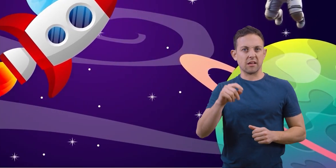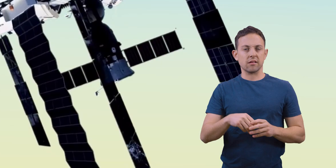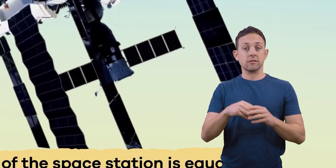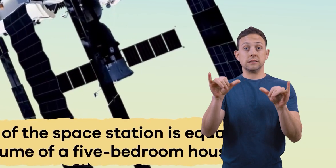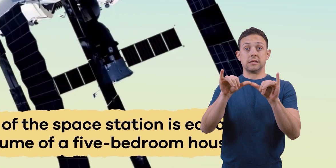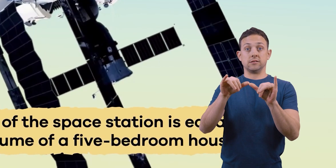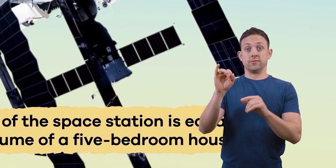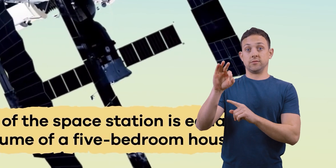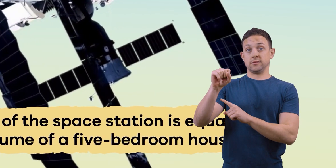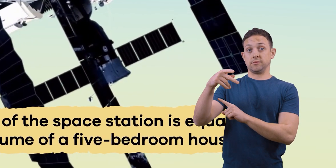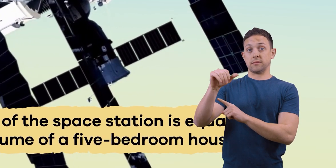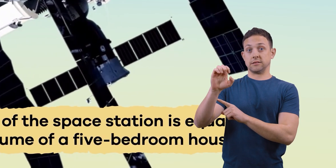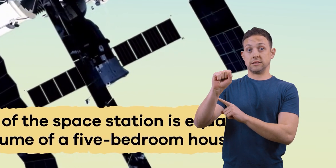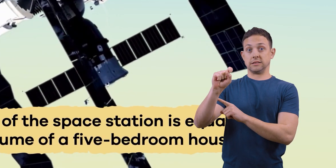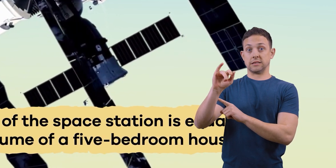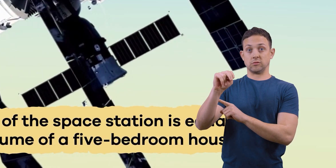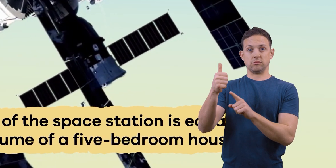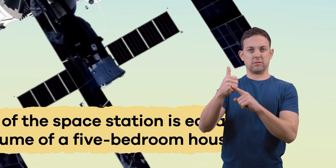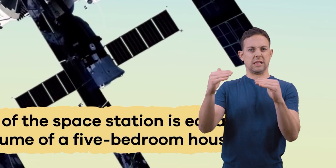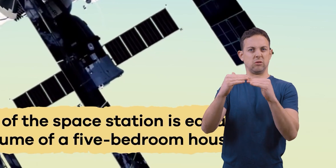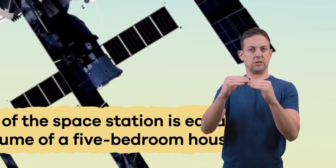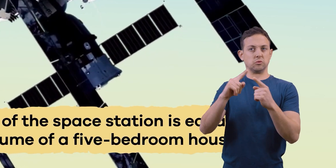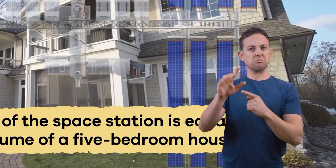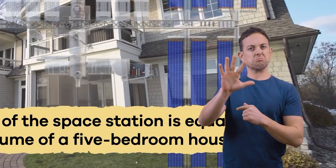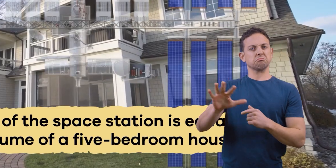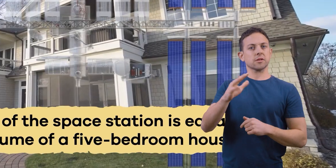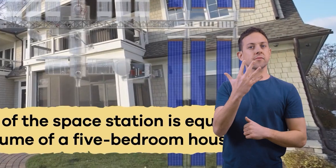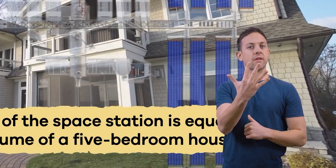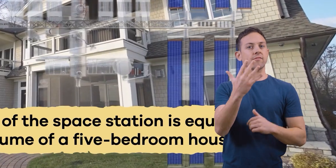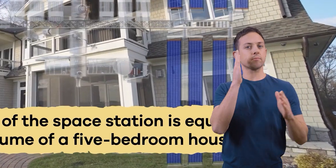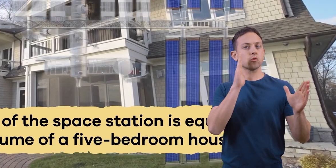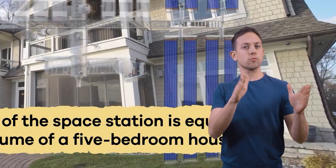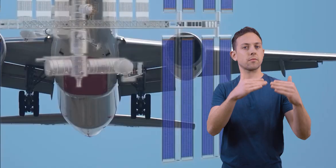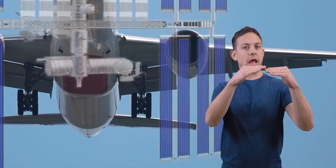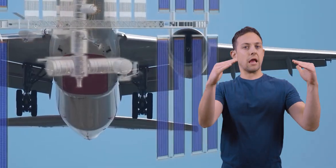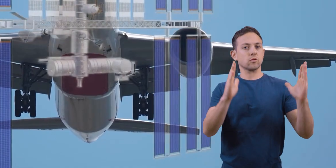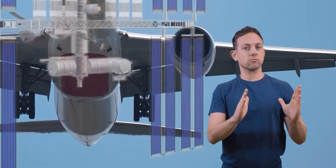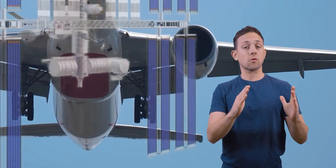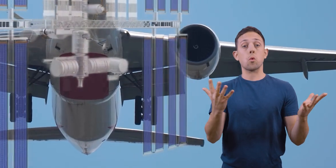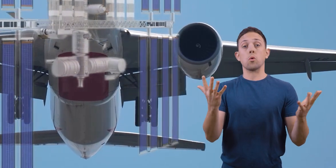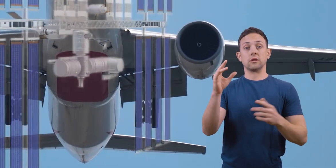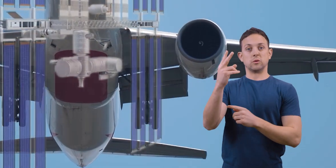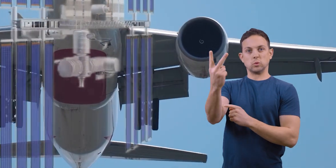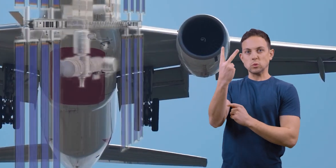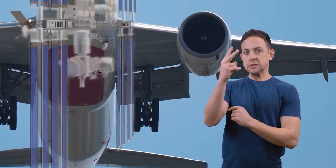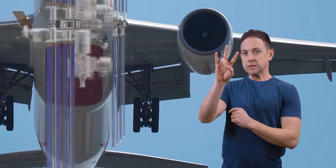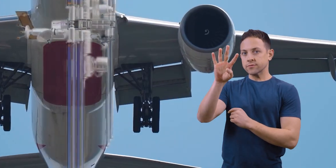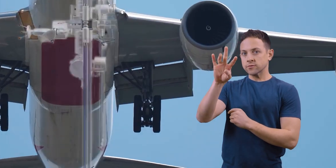The size of the space station is equal to the volume of a five-bedroom house, or two 747 airplanes.